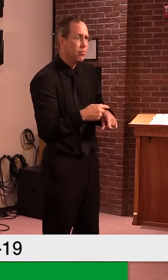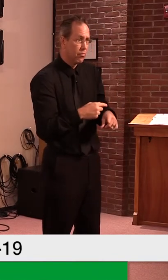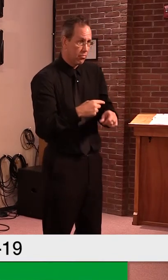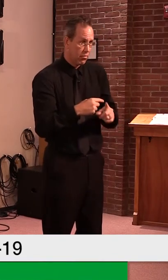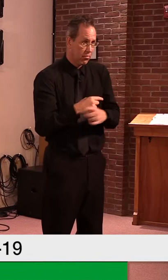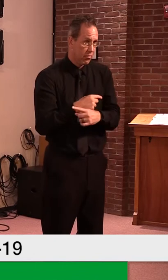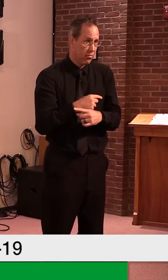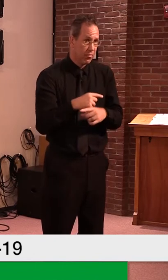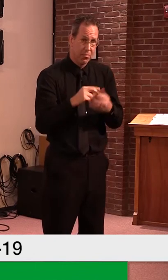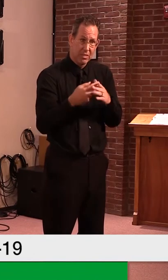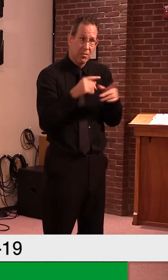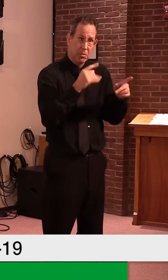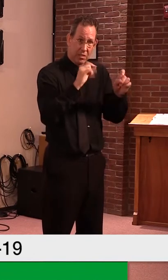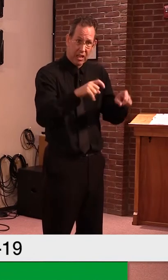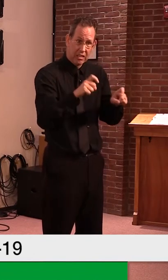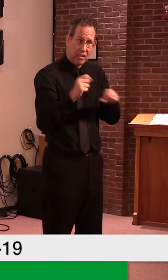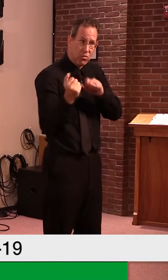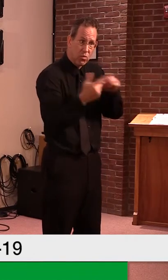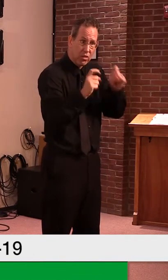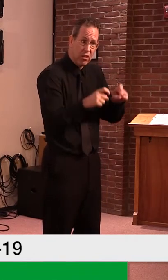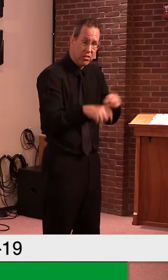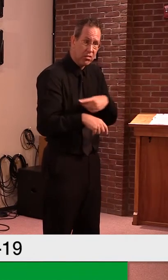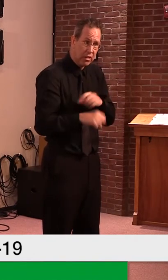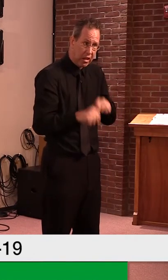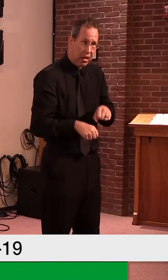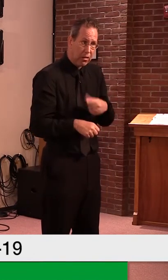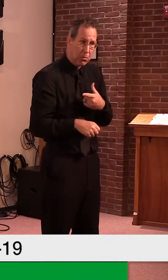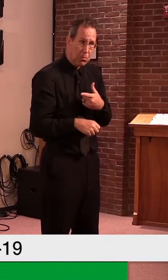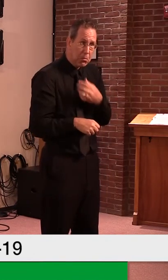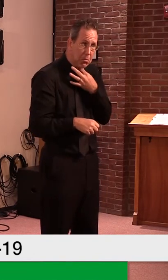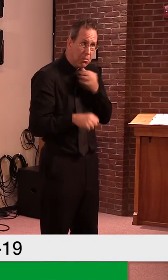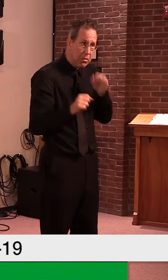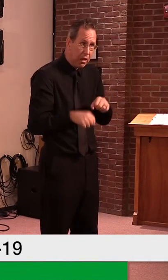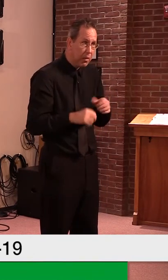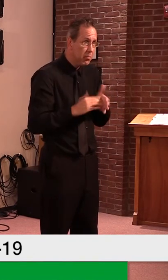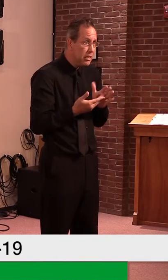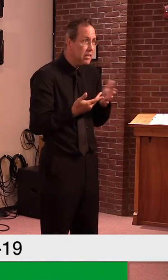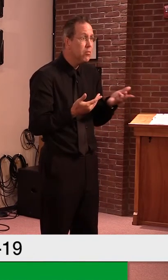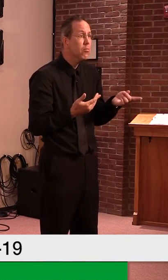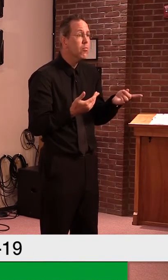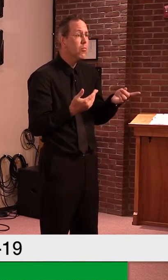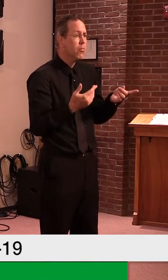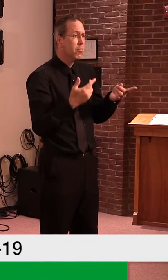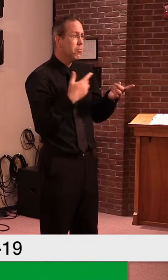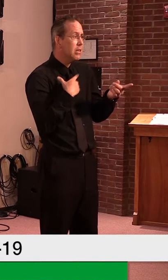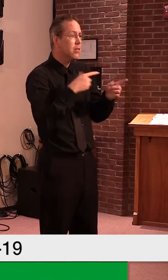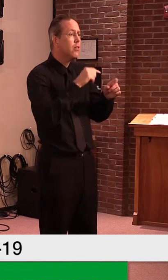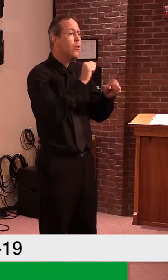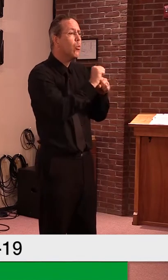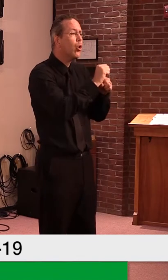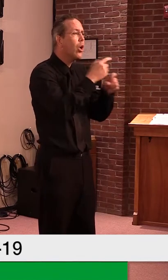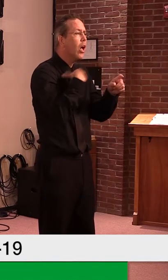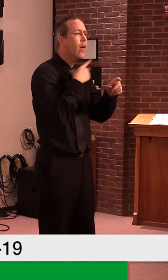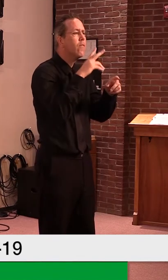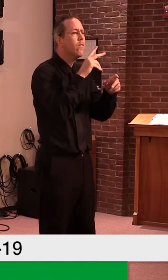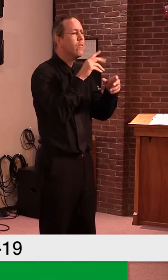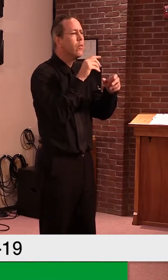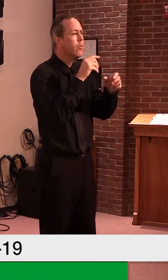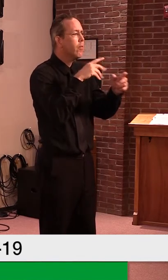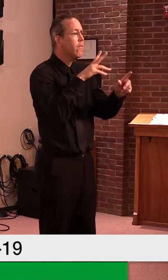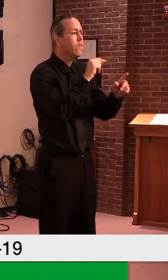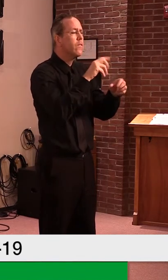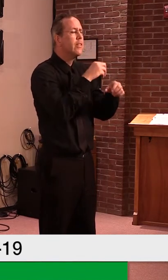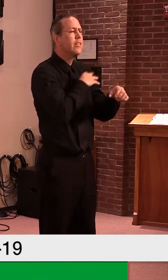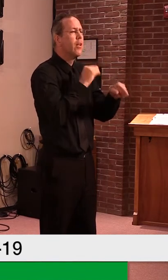or are there dedicated, uh, employees to the Vermont, uh, inmates? I